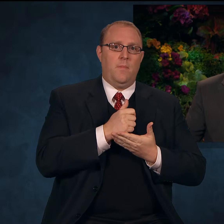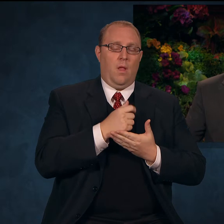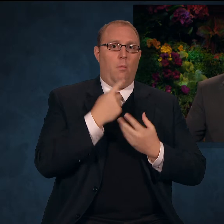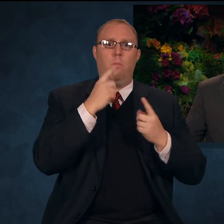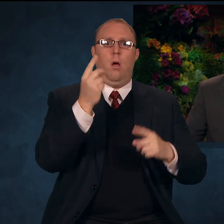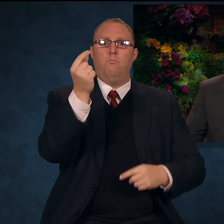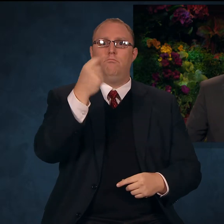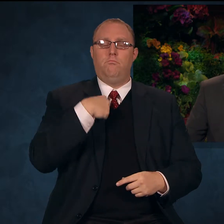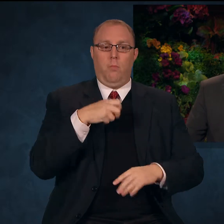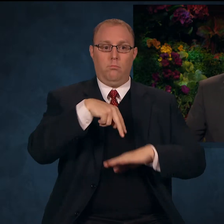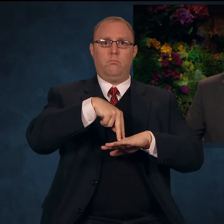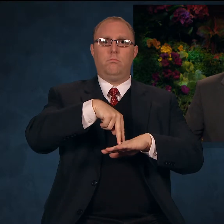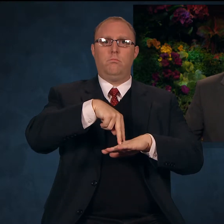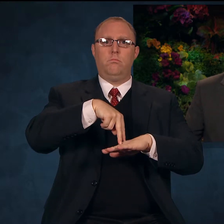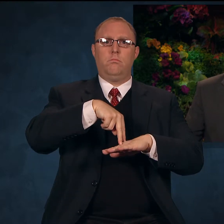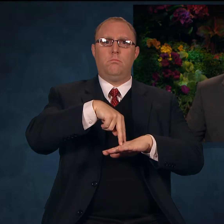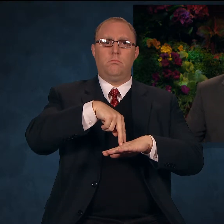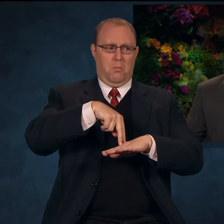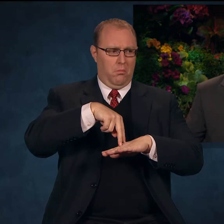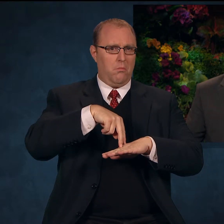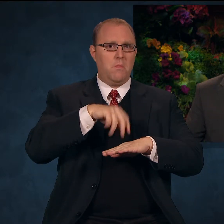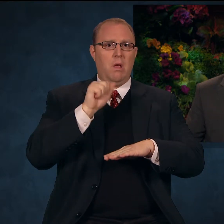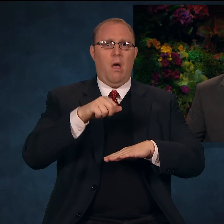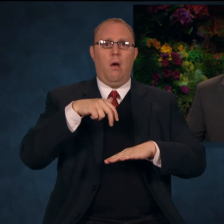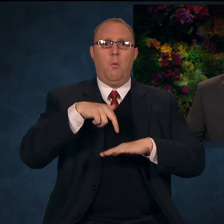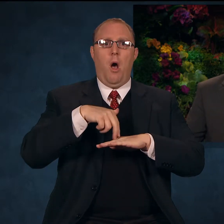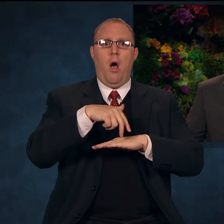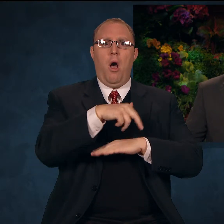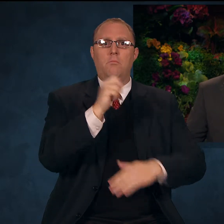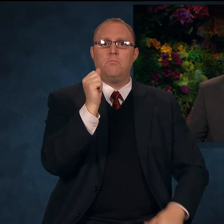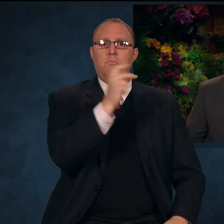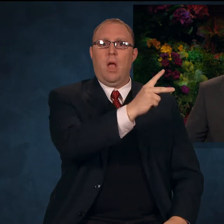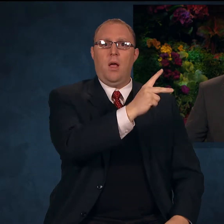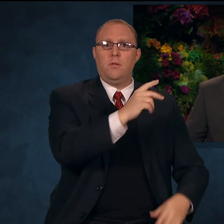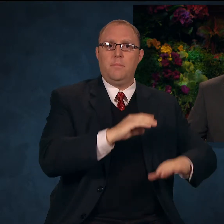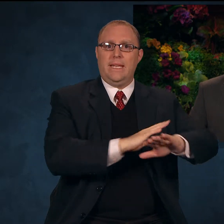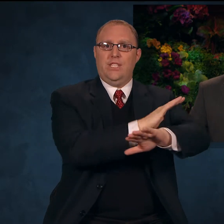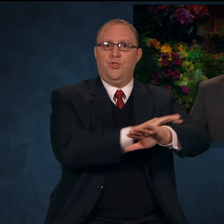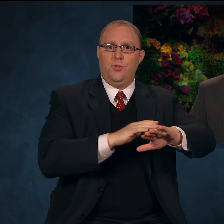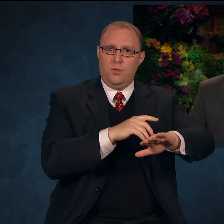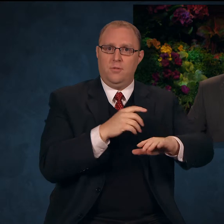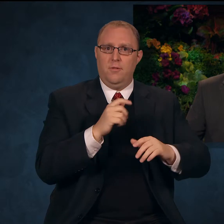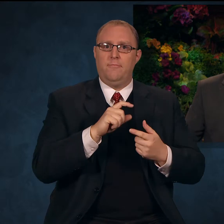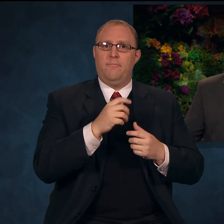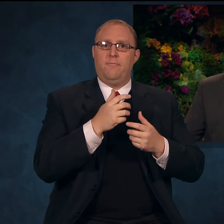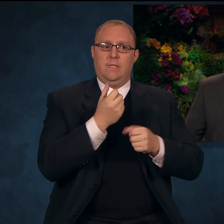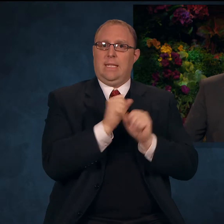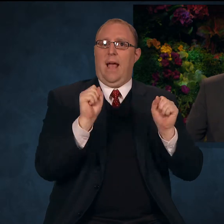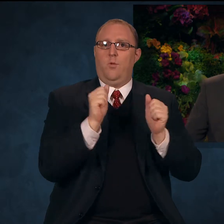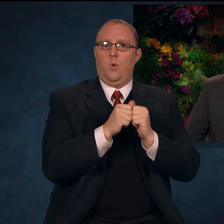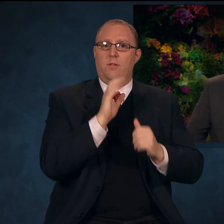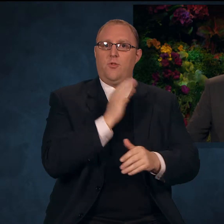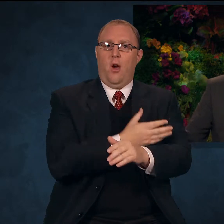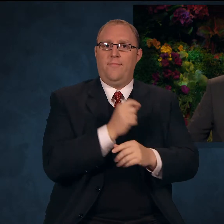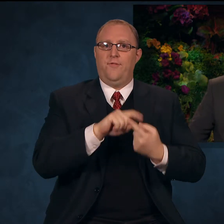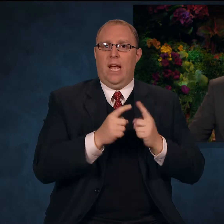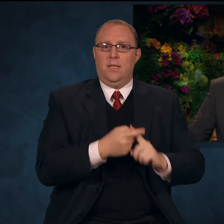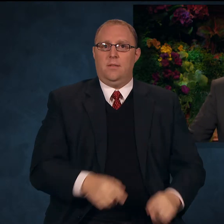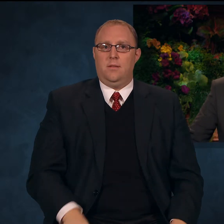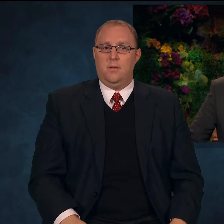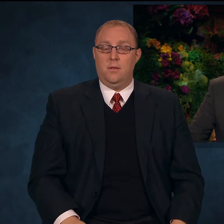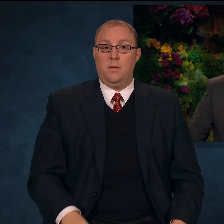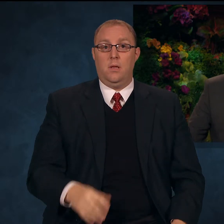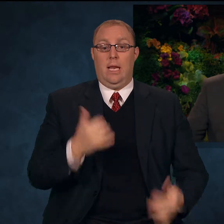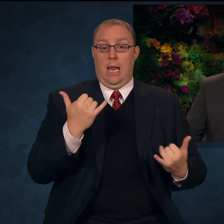sandy bottom, and we were able to walk safely back to our friends and daughter. There are many currents in this earthly